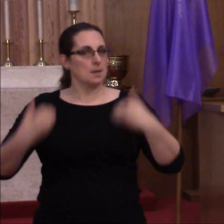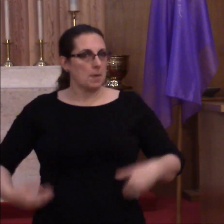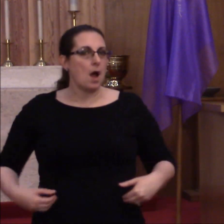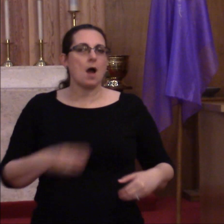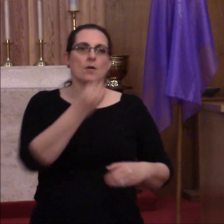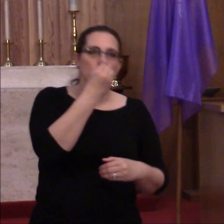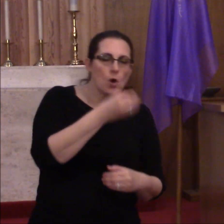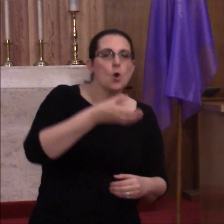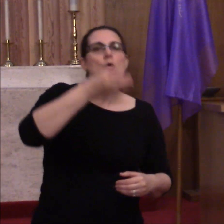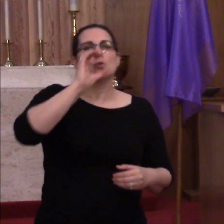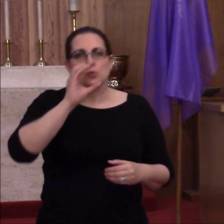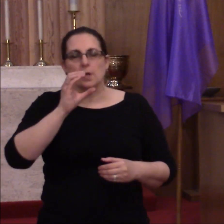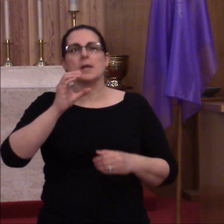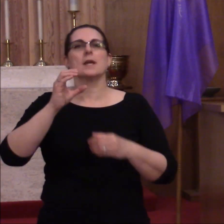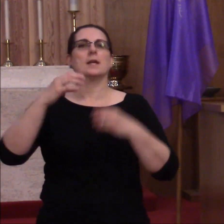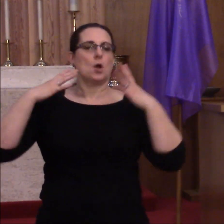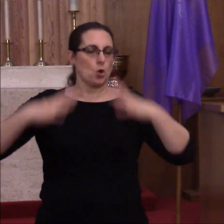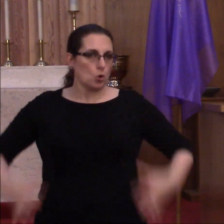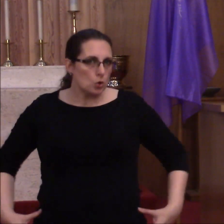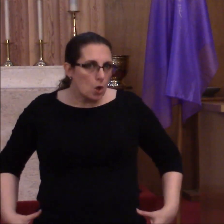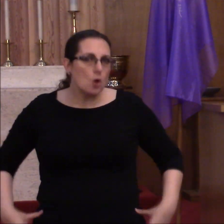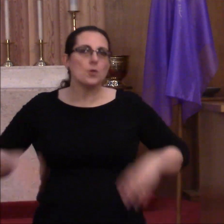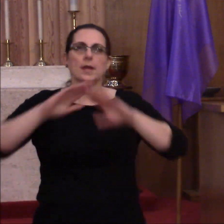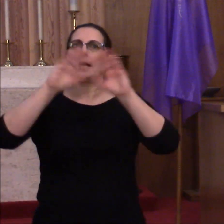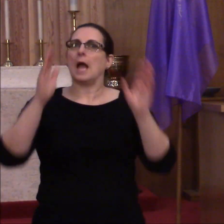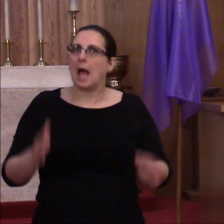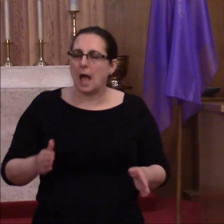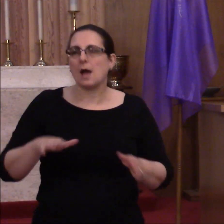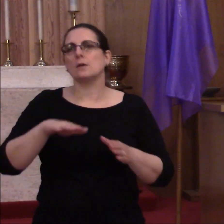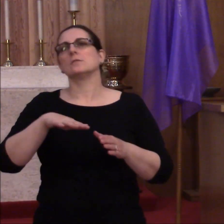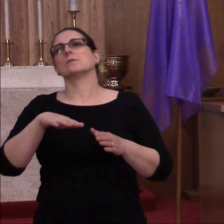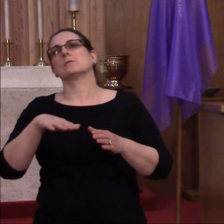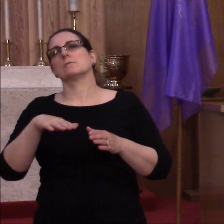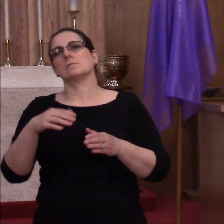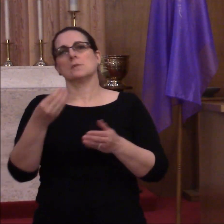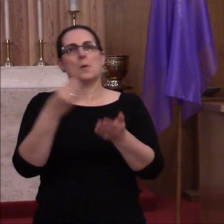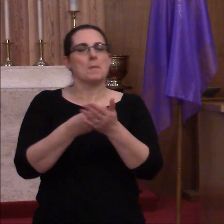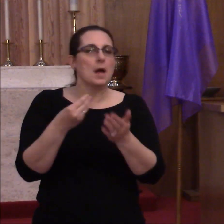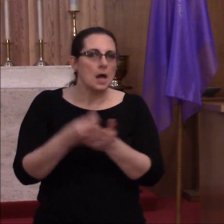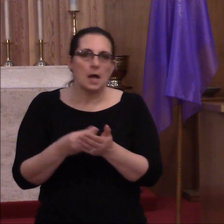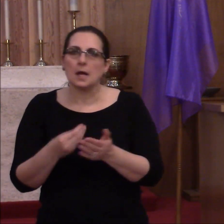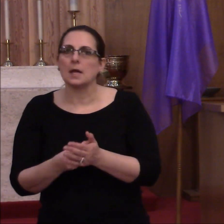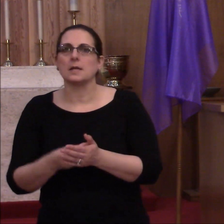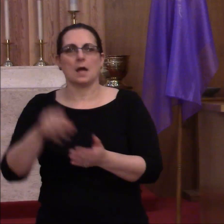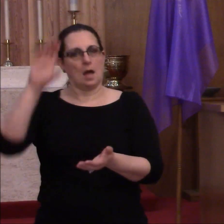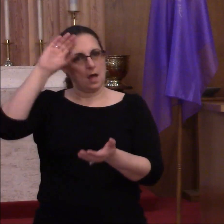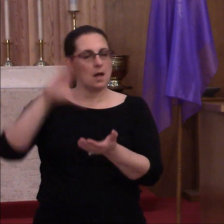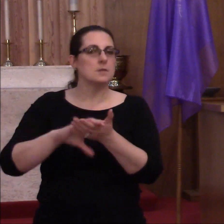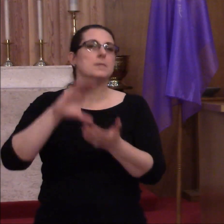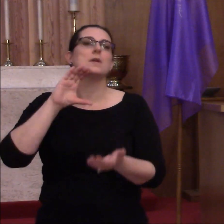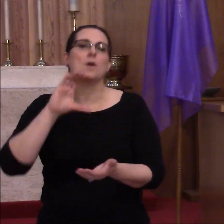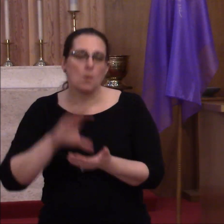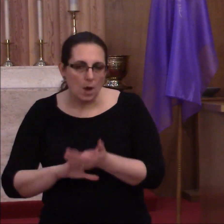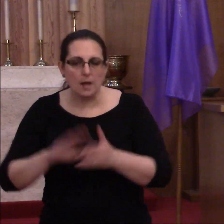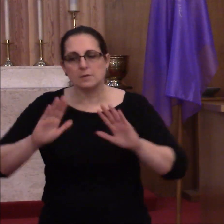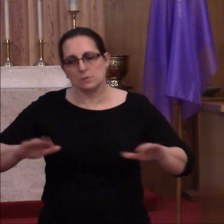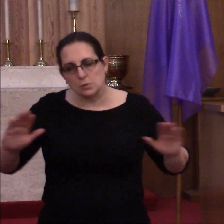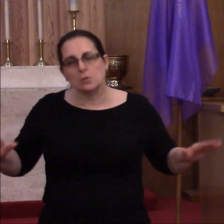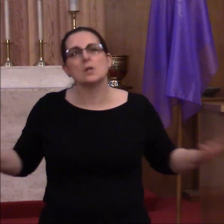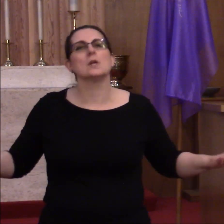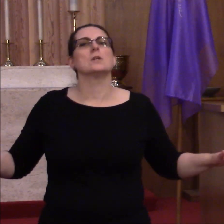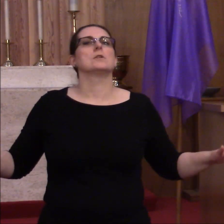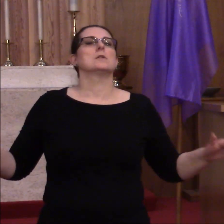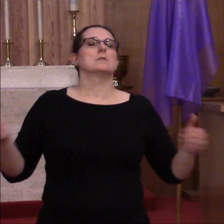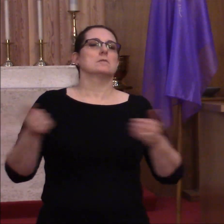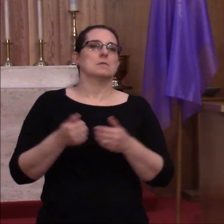as food, drink, clothing, shoes, house, home, land, animals, money, goods, a devout husband or wife, devout children, devout